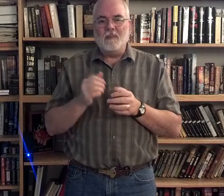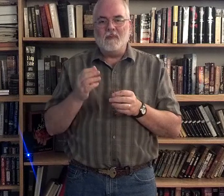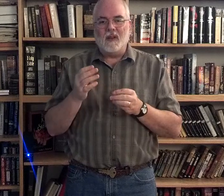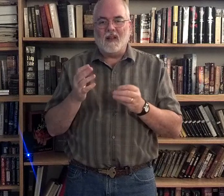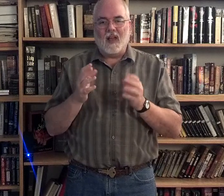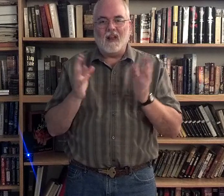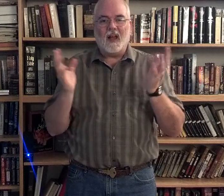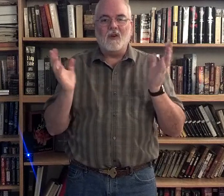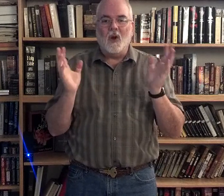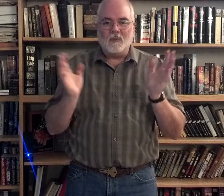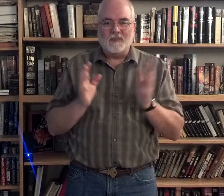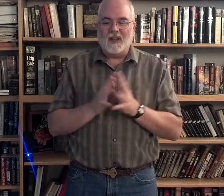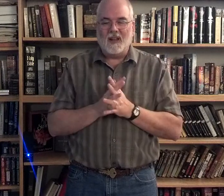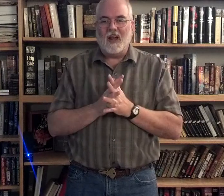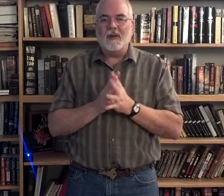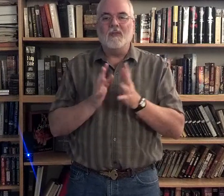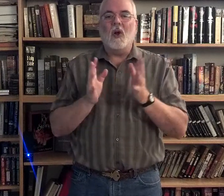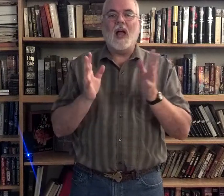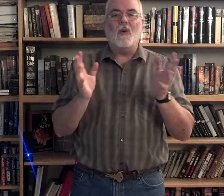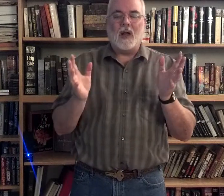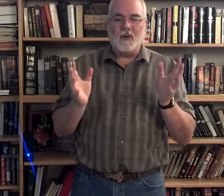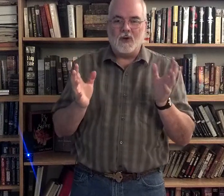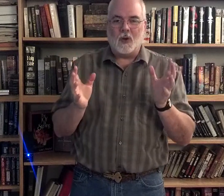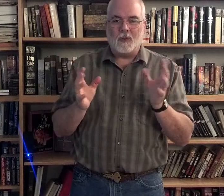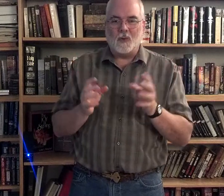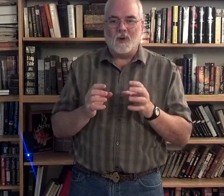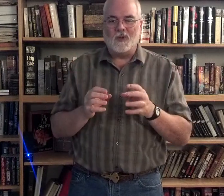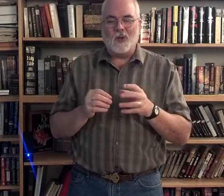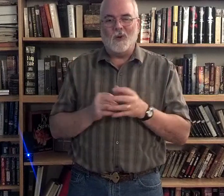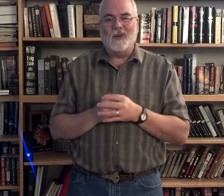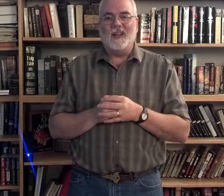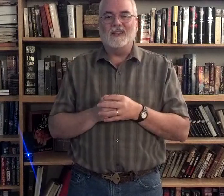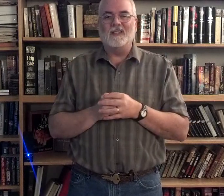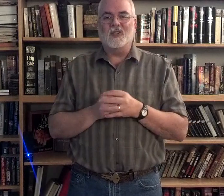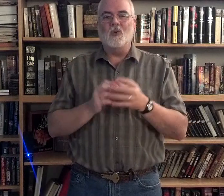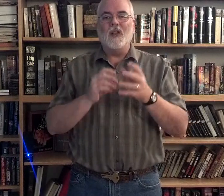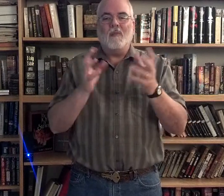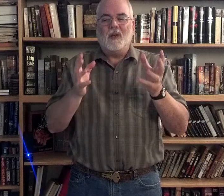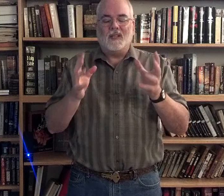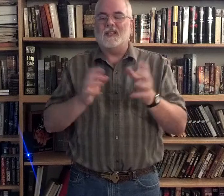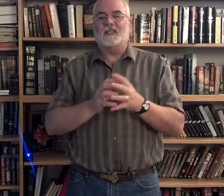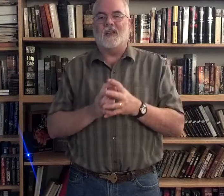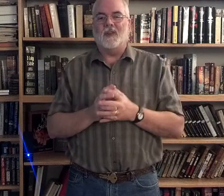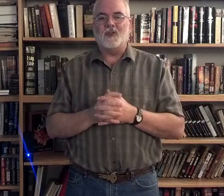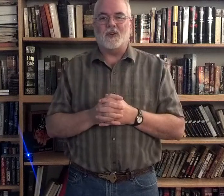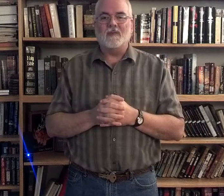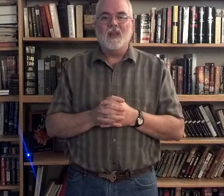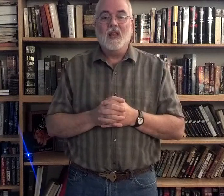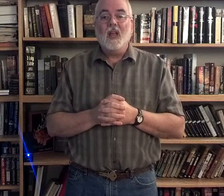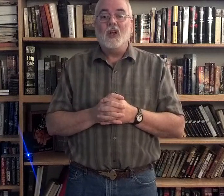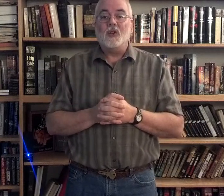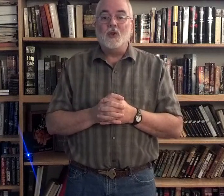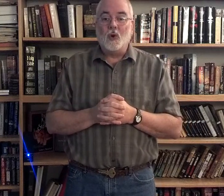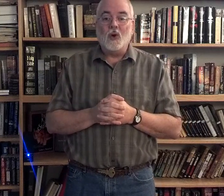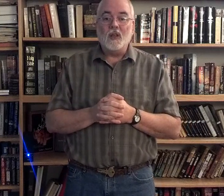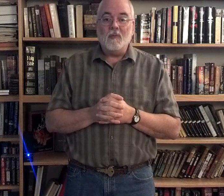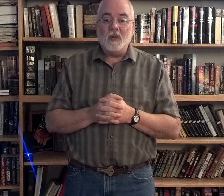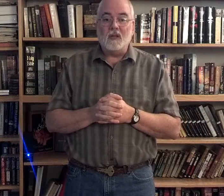I don't know. I don't even know how I would interpret the word so. It's so nebulous in its definition. During the meal,